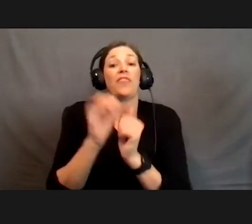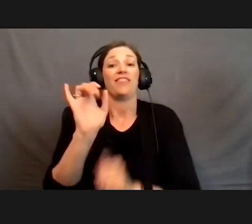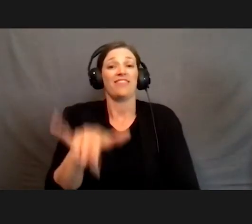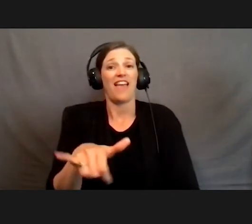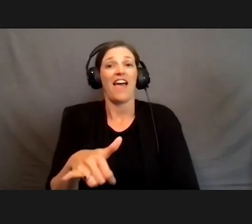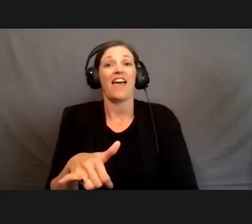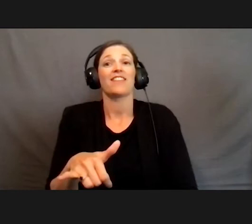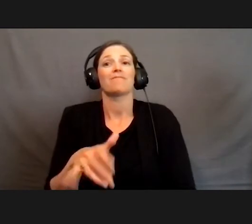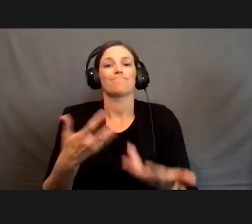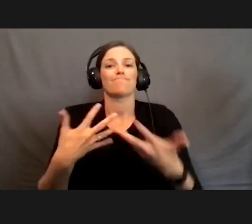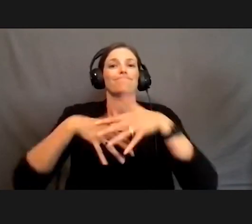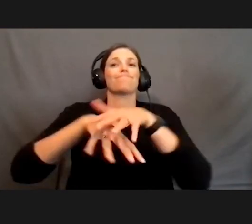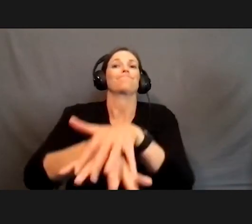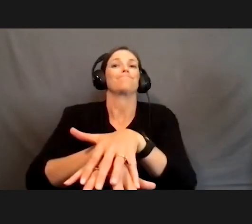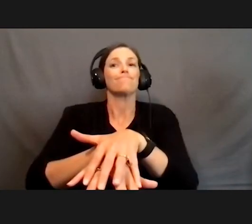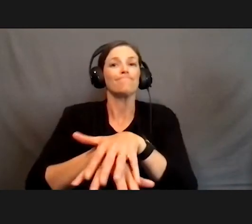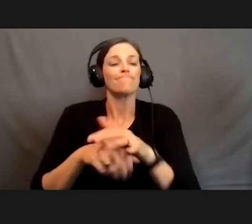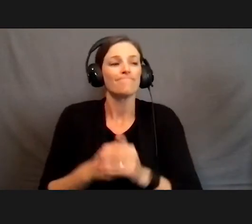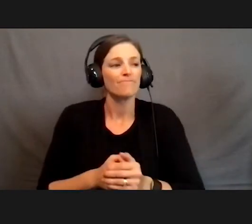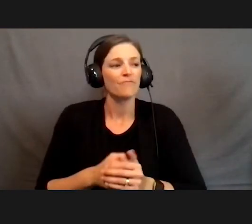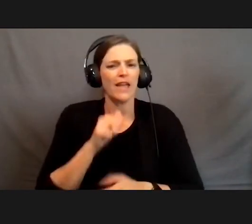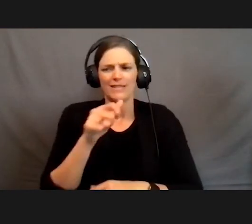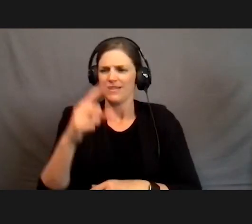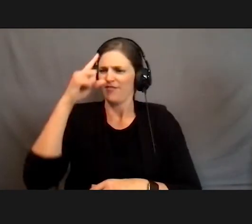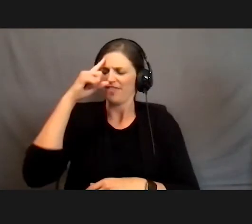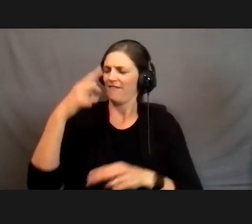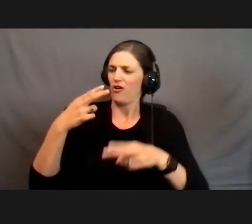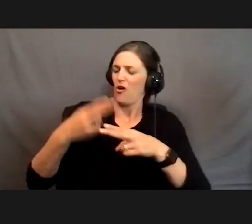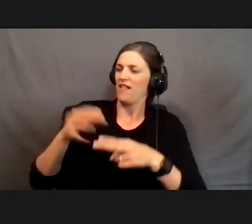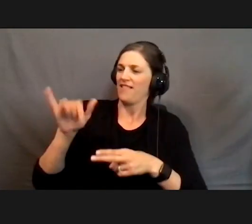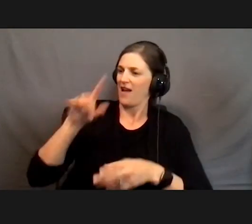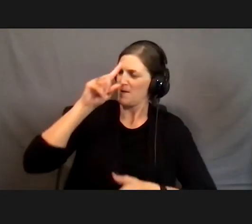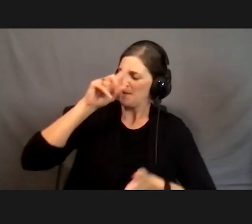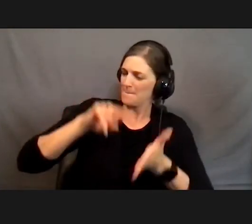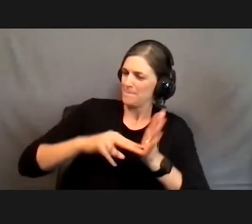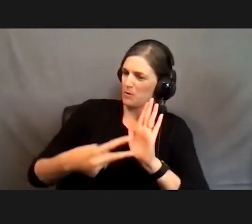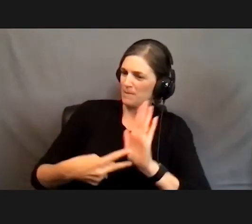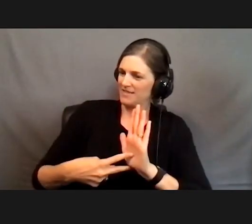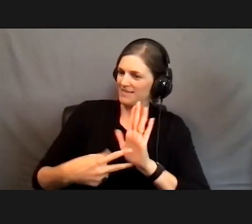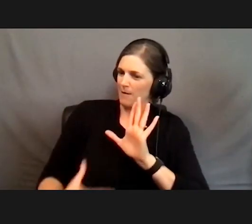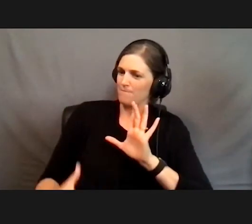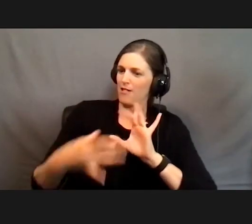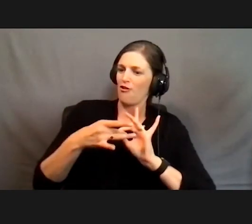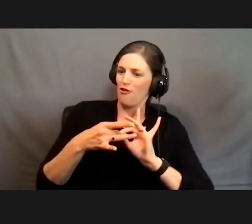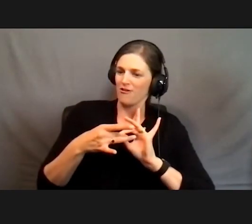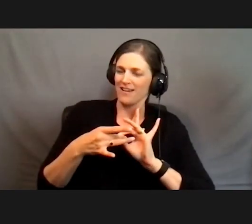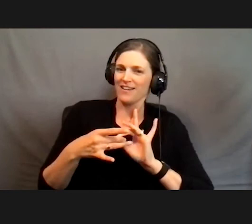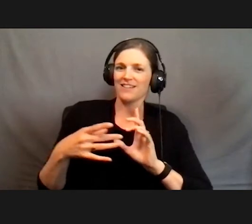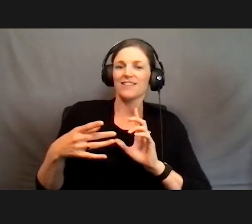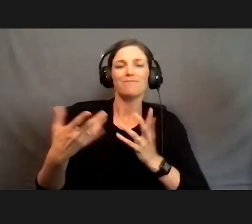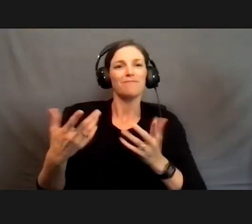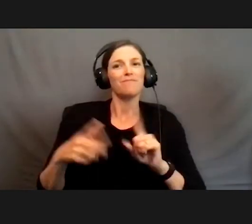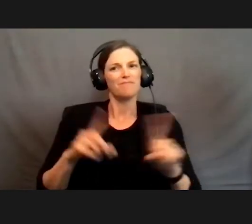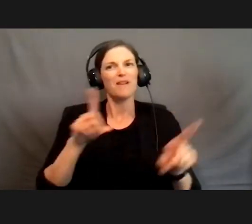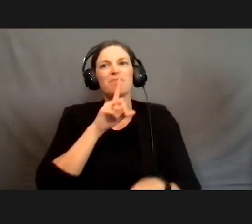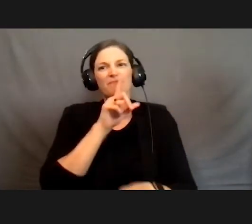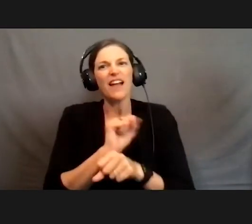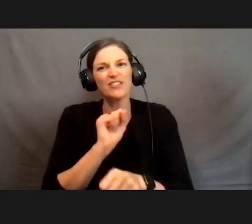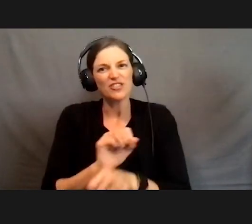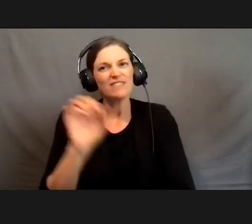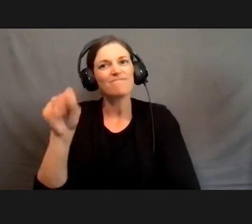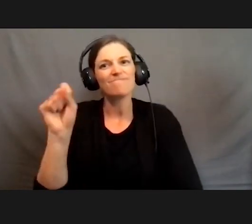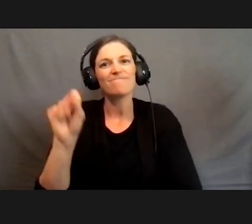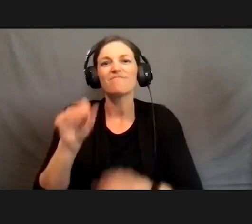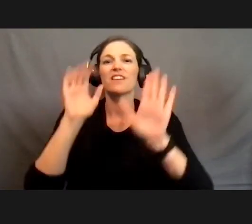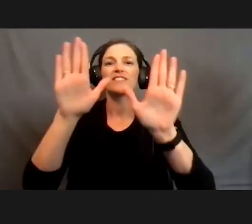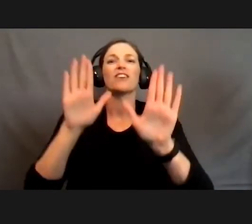embedded along there and I didn't think of calling it purpose and belonging to Susie's team, but actually great